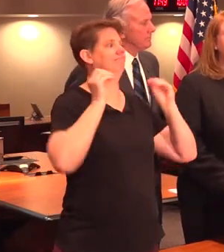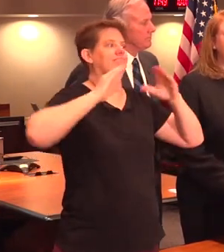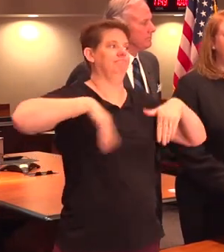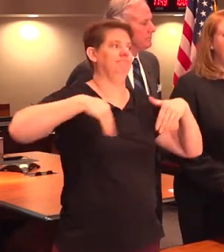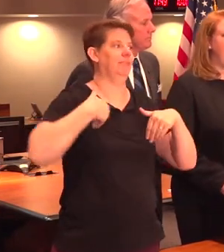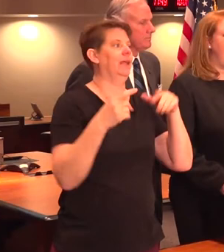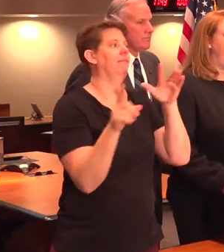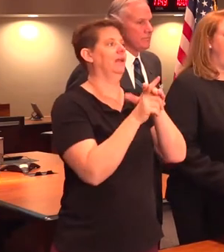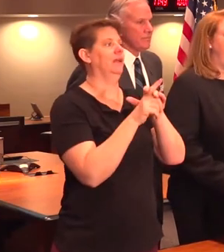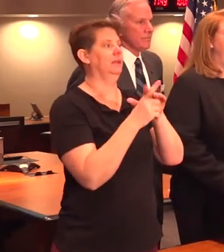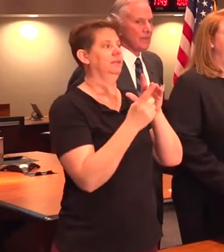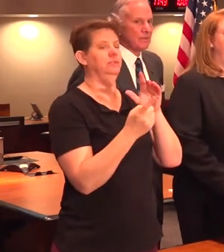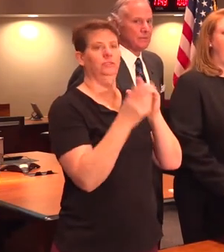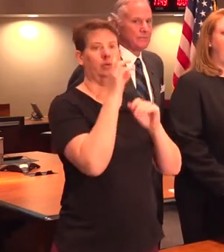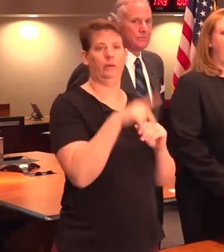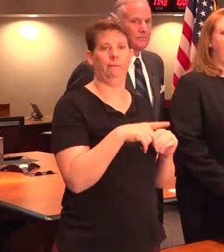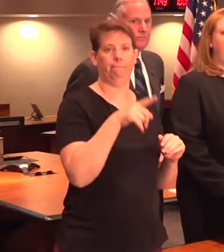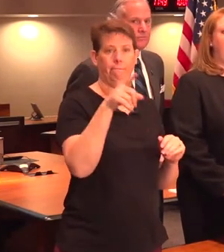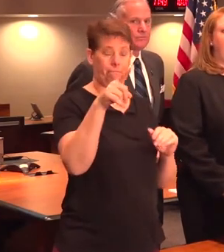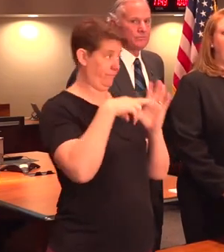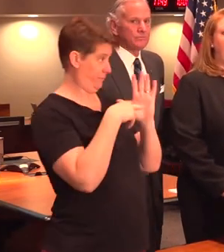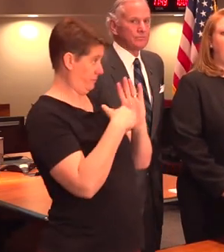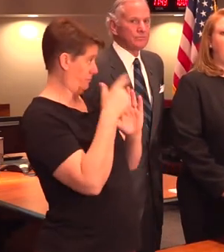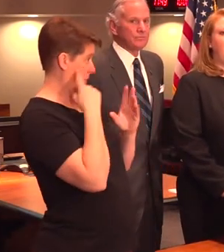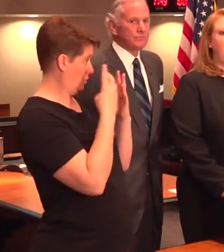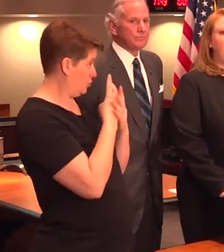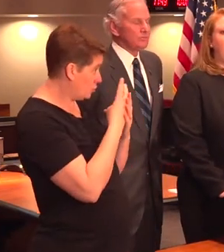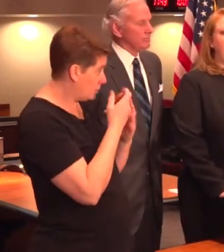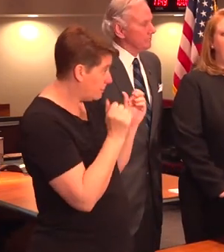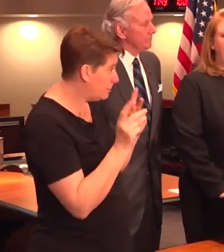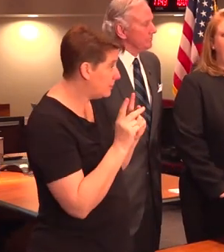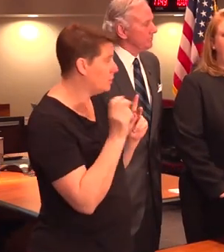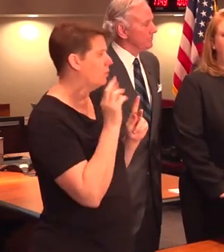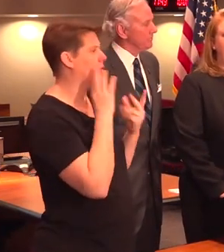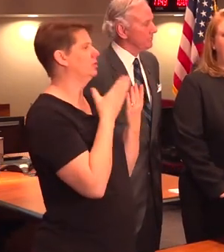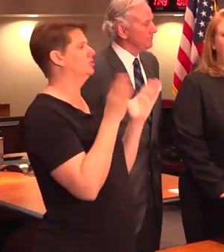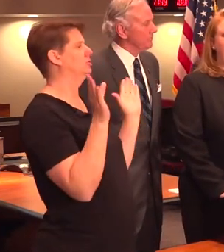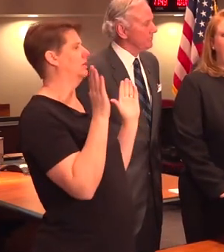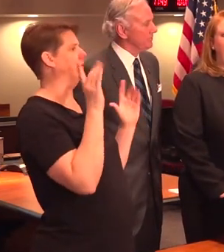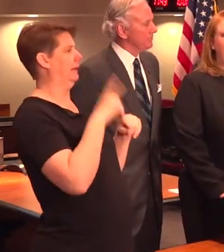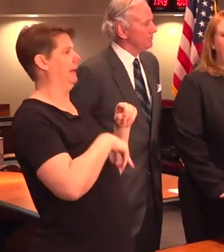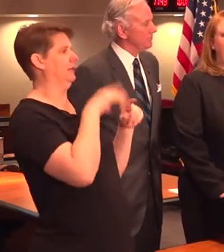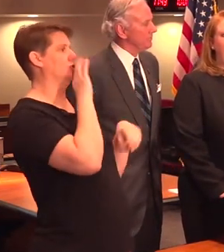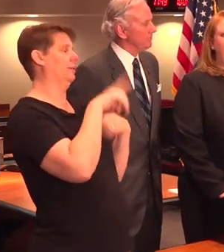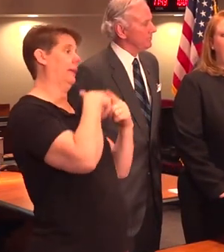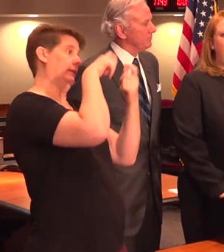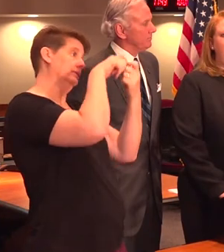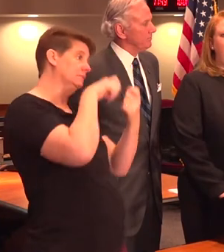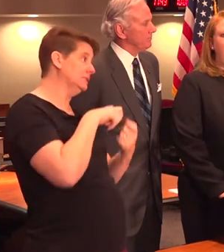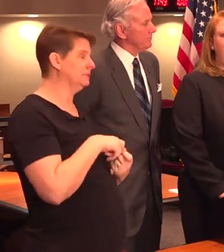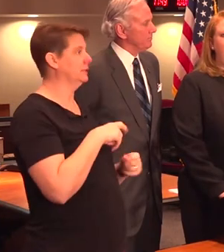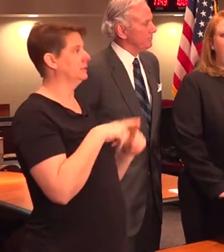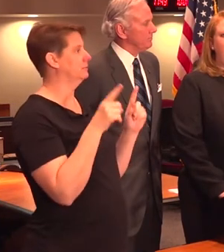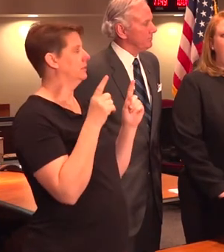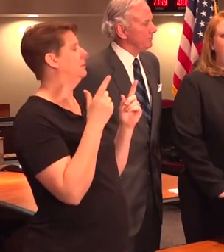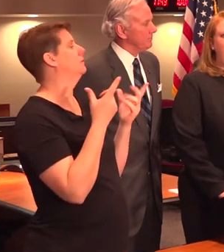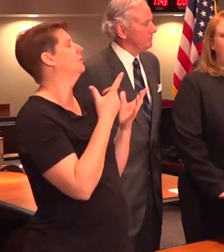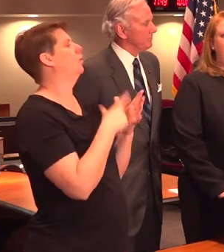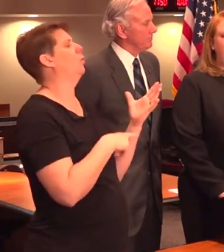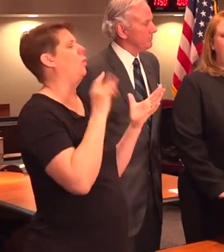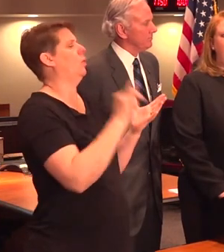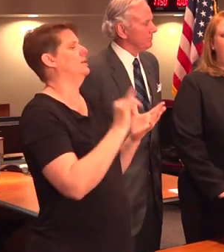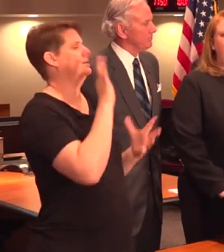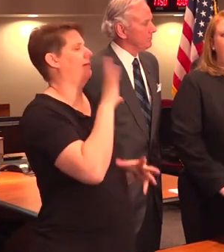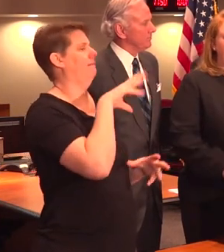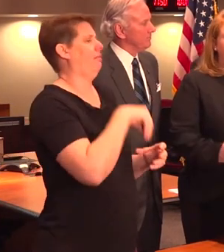cases. Does that mean you guys are screening anyone or just in general? I'm sure you probably can't talk about specifics per se, but I mean, what does that